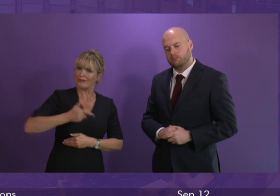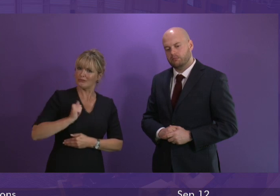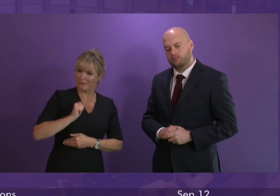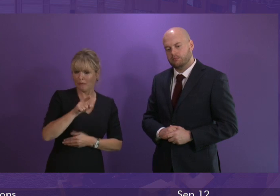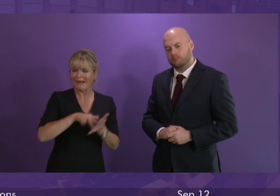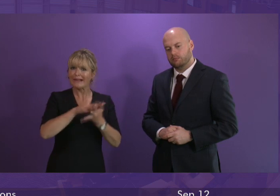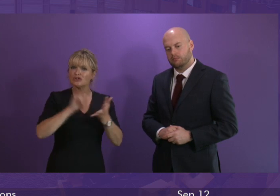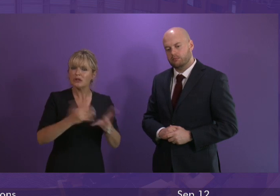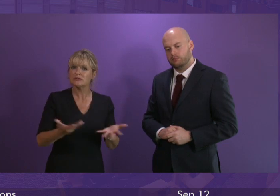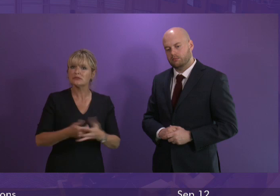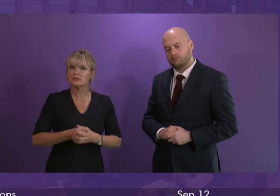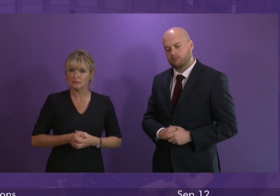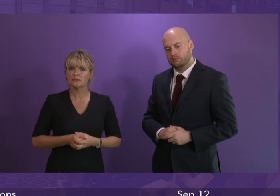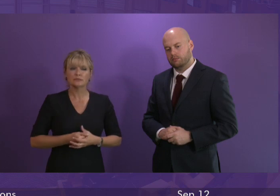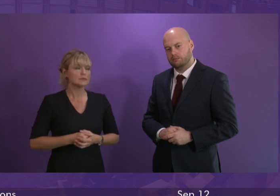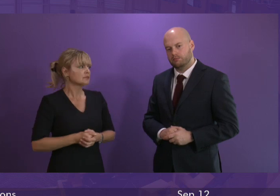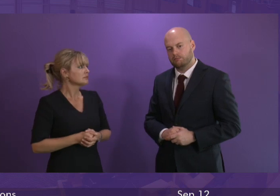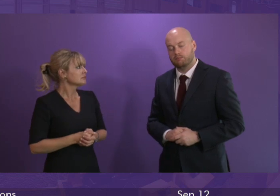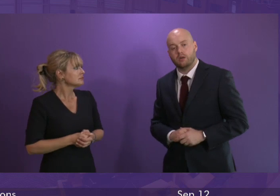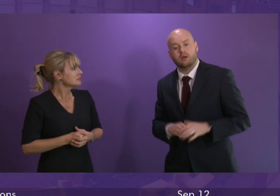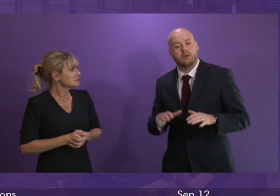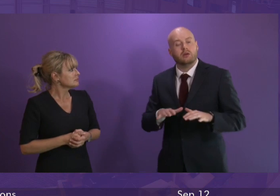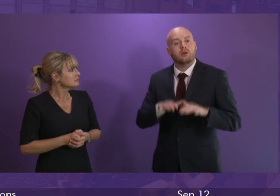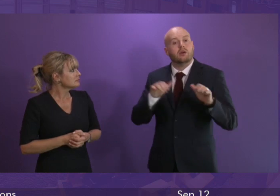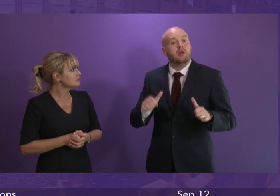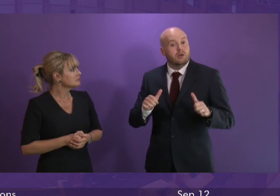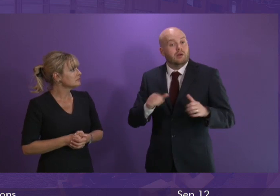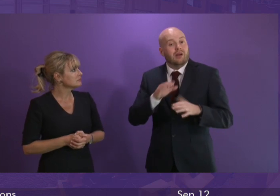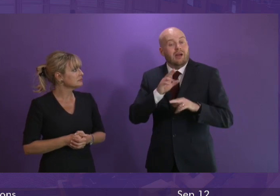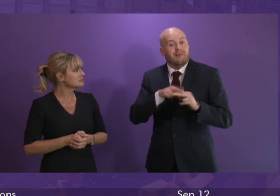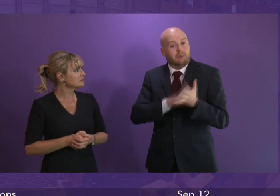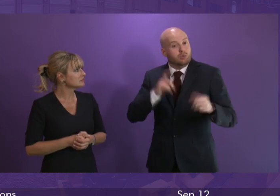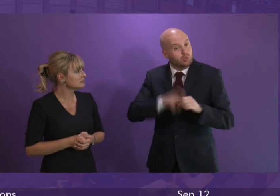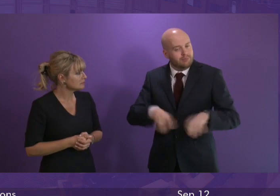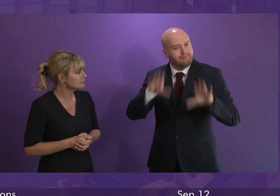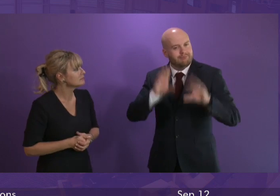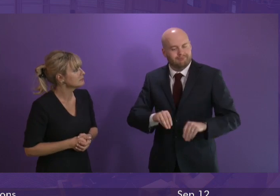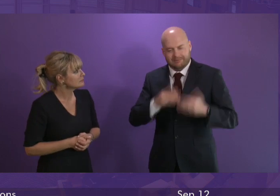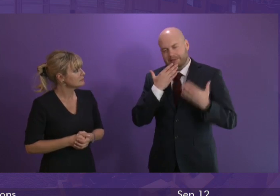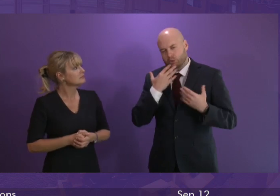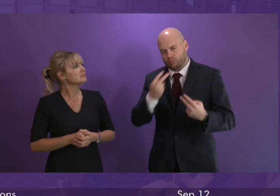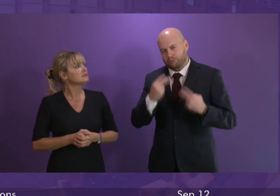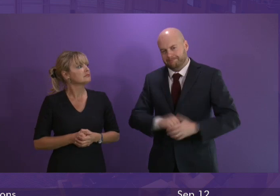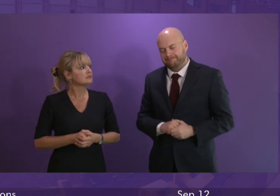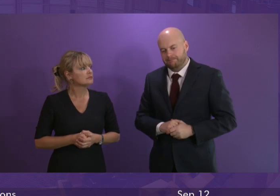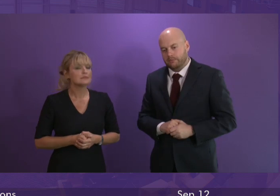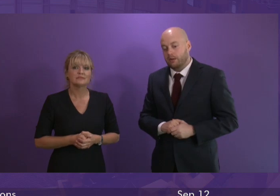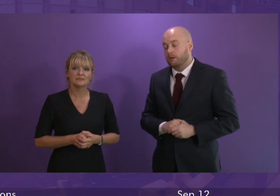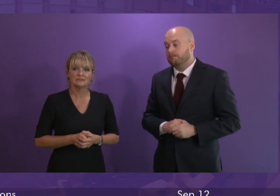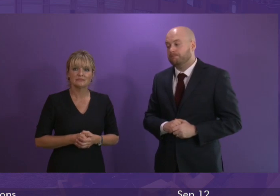from our national health service thank you very much and that concludes first minister's questions can I just add